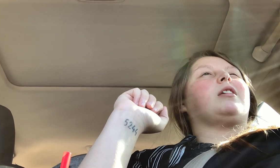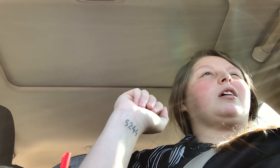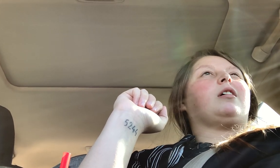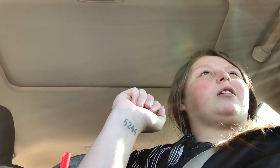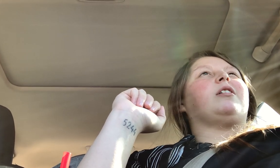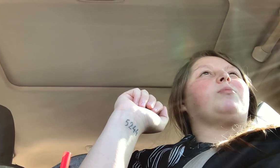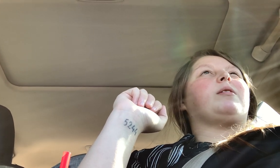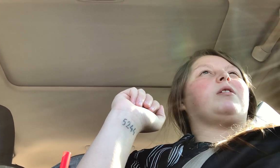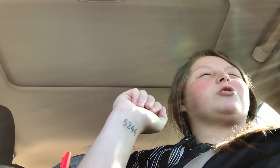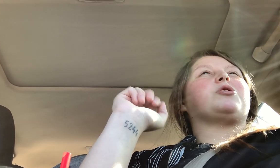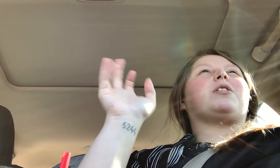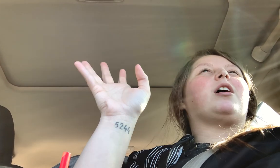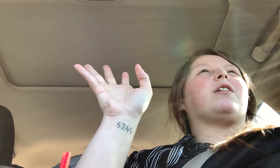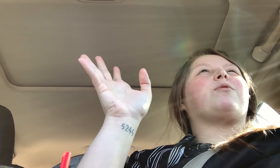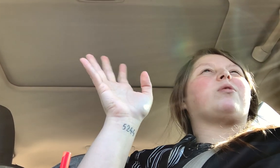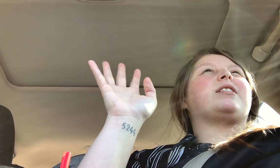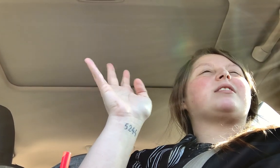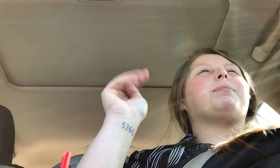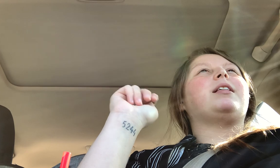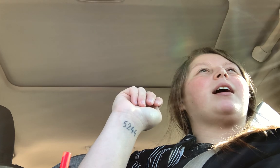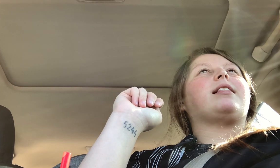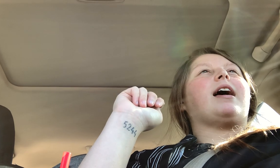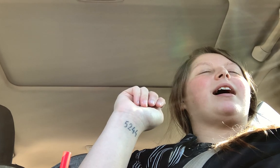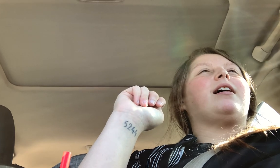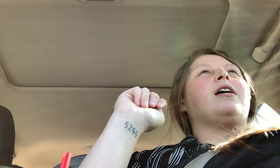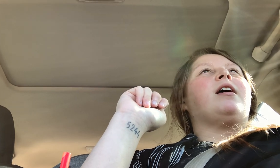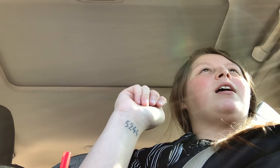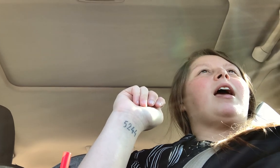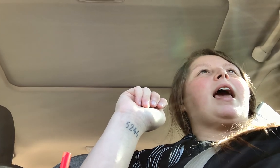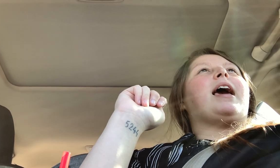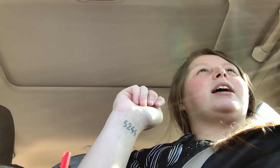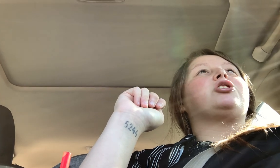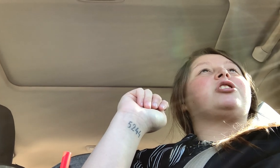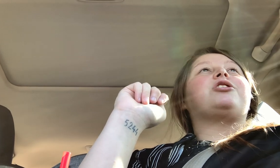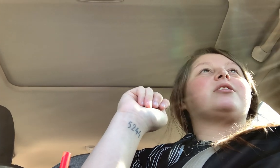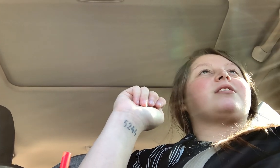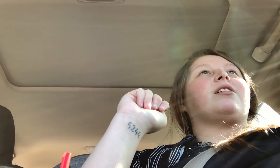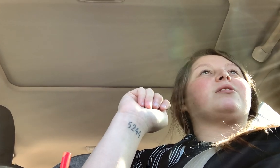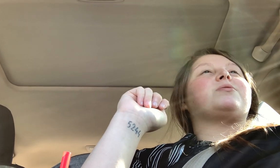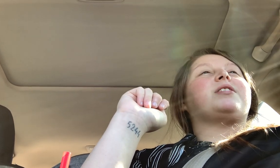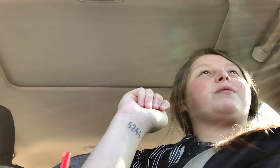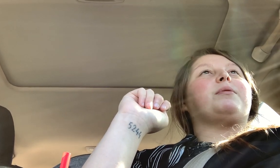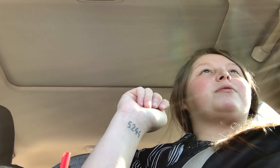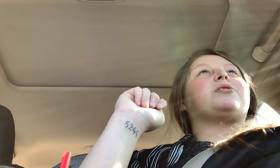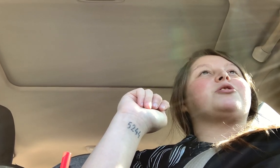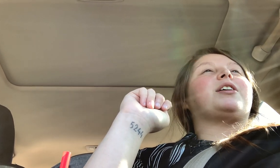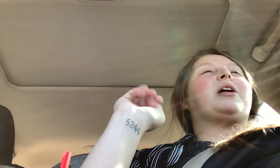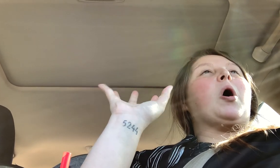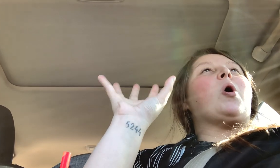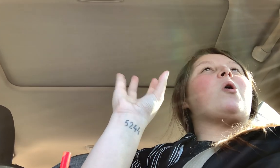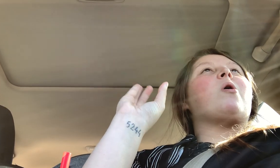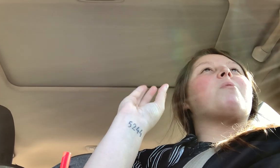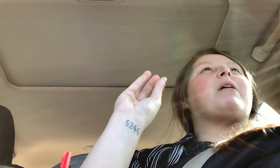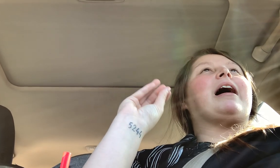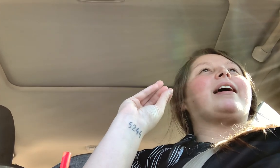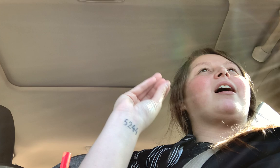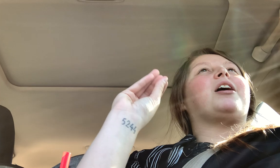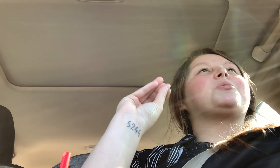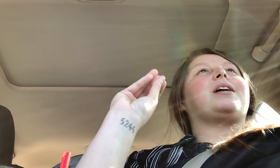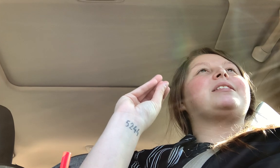think on Weight Watchers or 140, something like that. And she just got loose skin removal surgery. And oh my gosh, when I